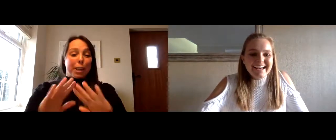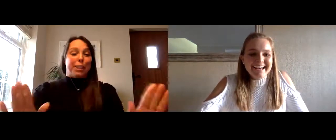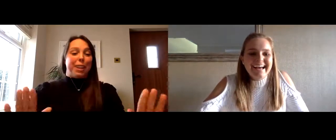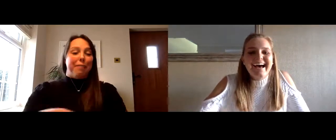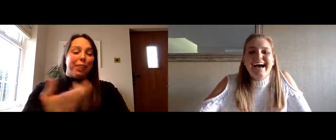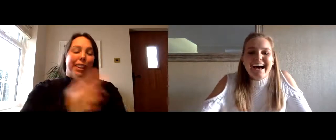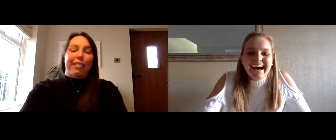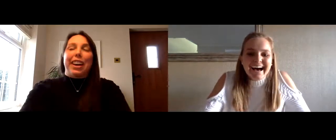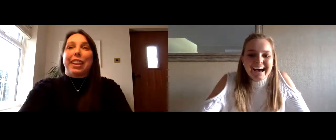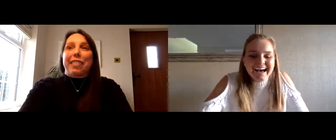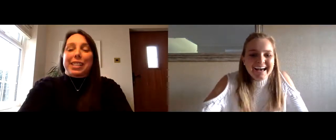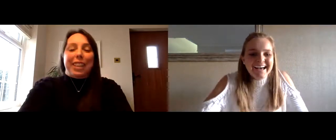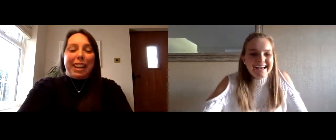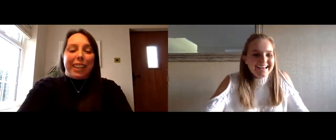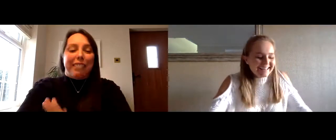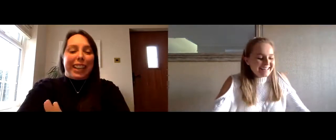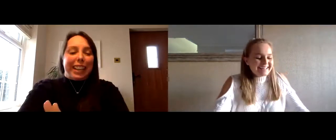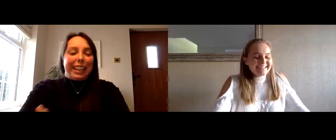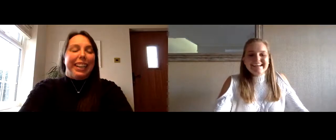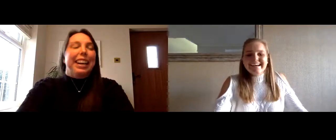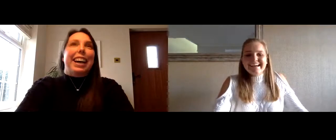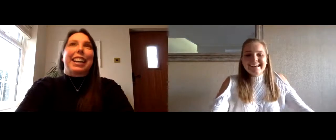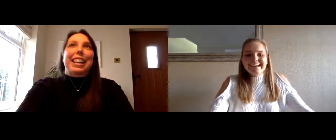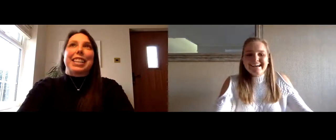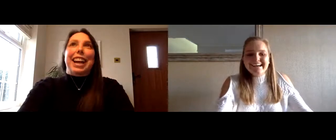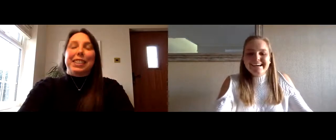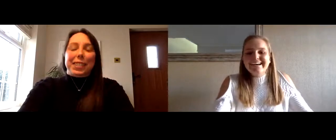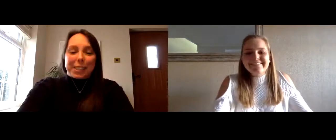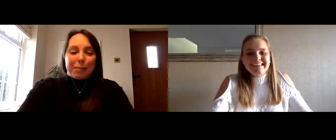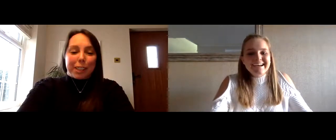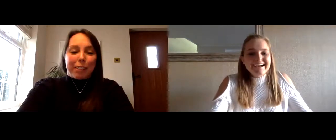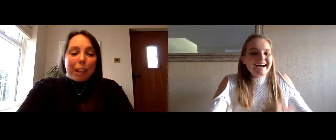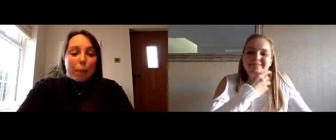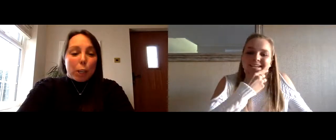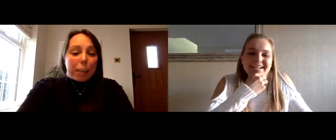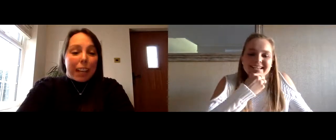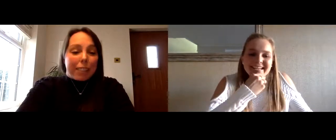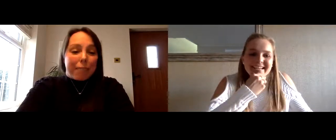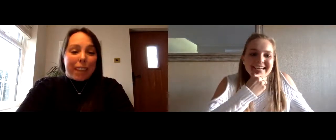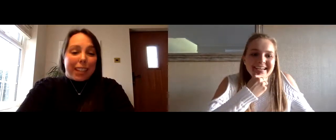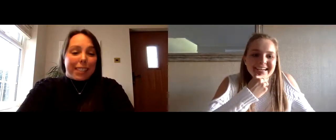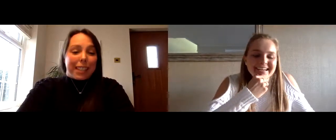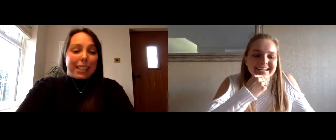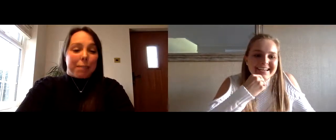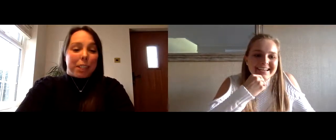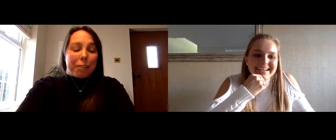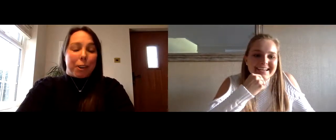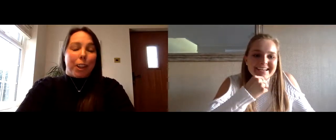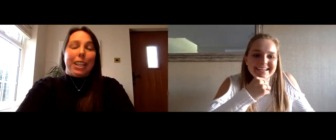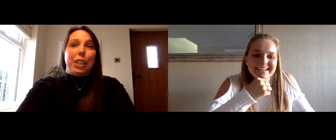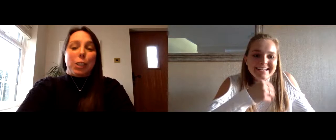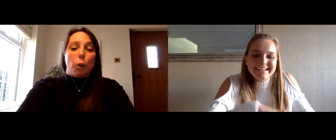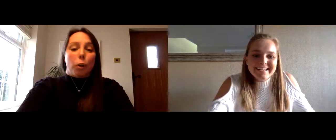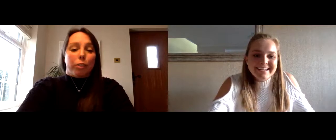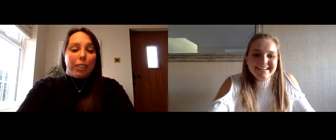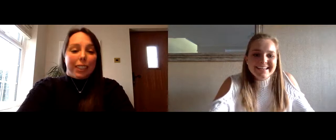rubbish on them but the fact that you've asked me them and i feel like i i can actually answer some stuff my husband laughed at me because he says my general